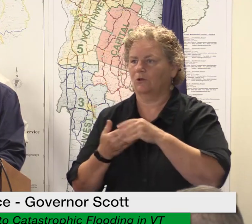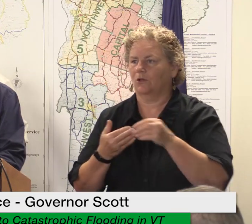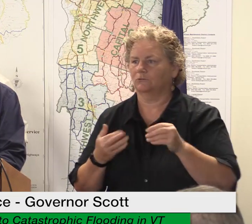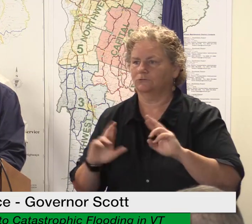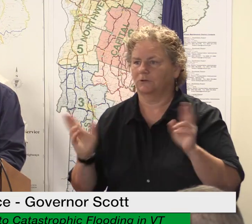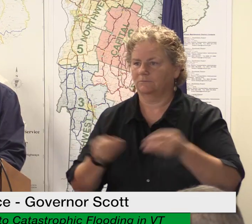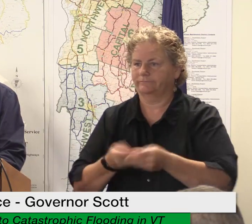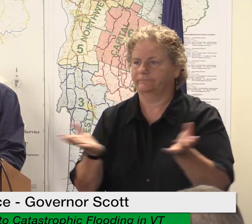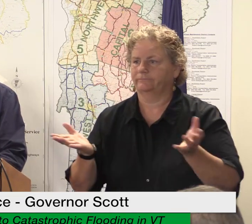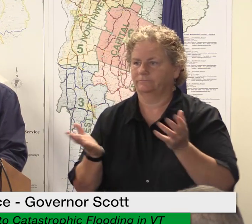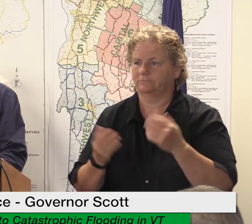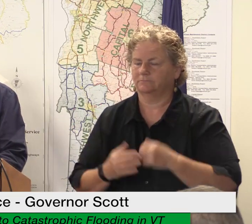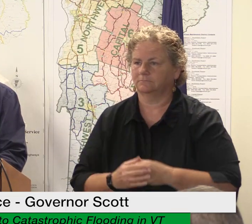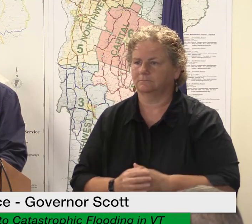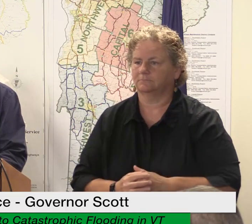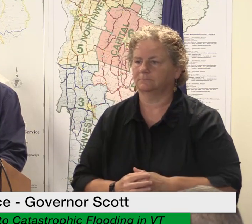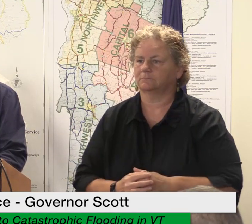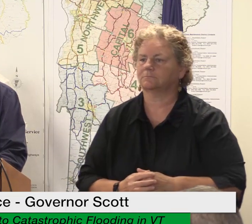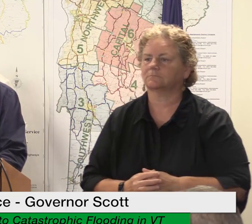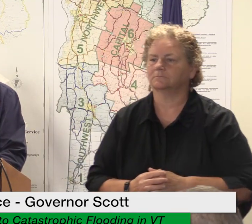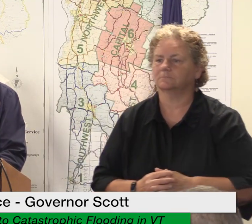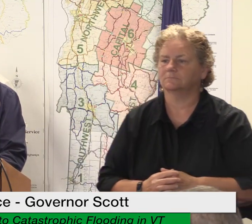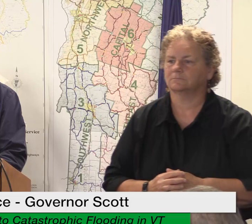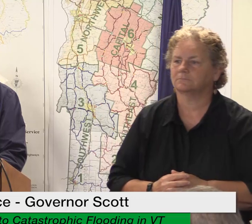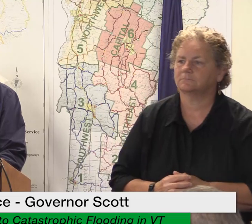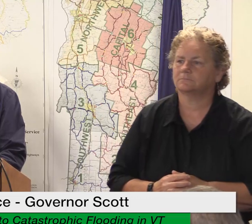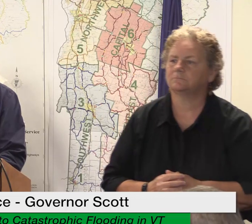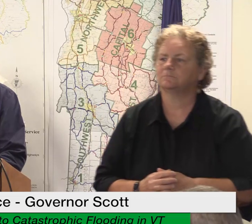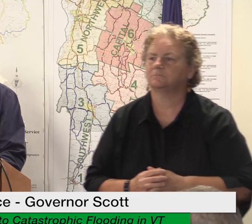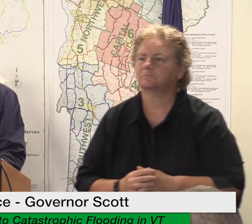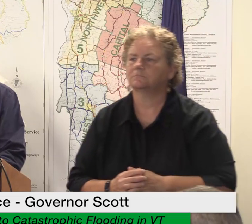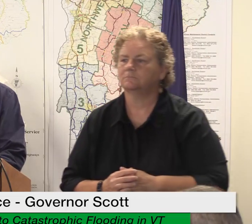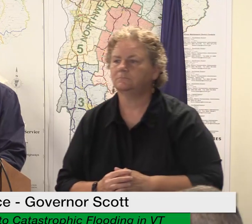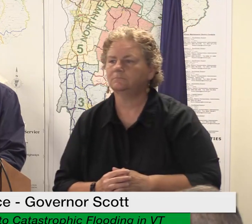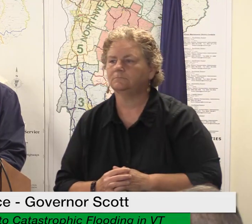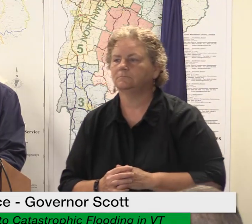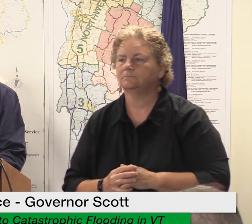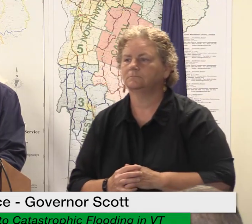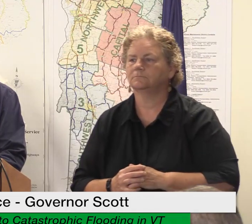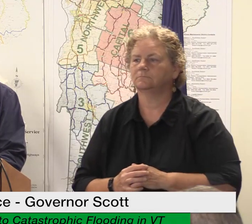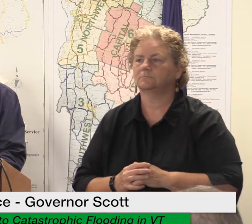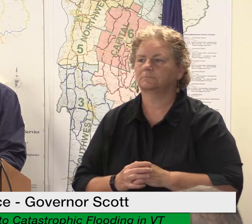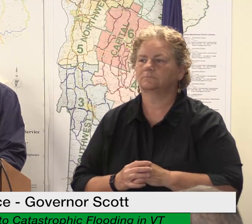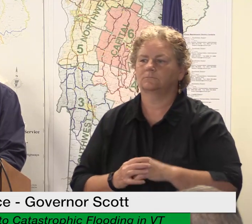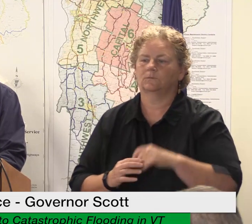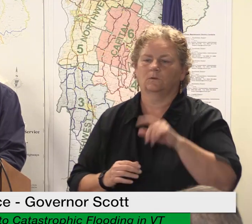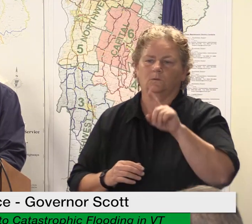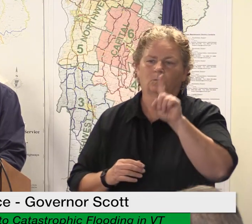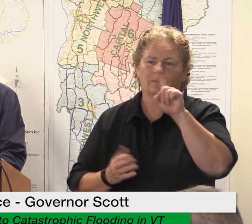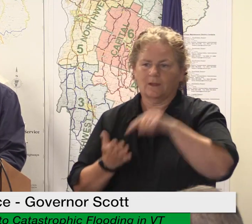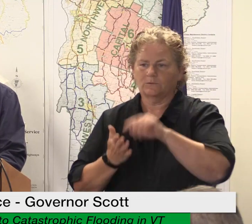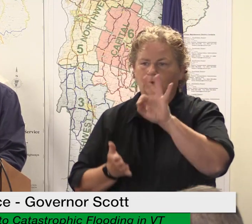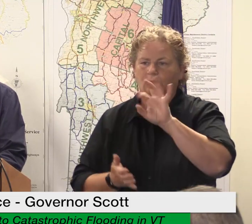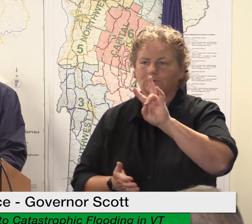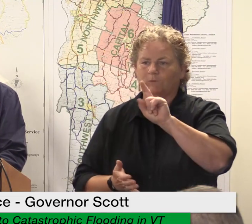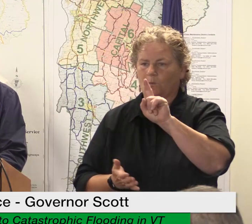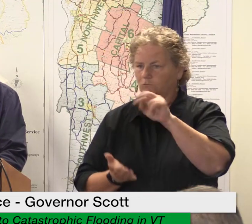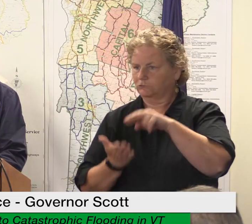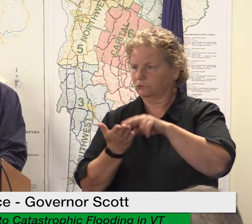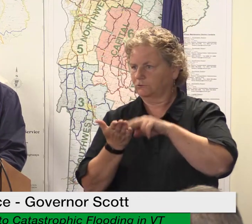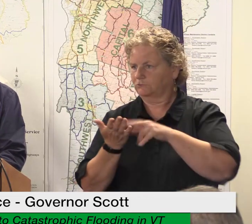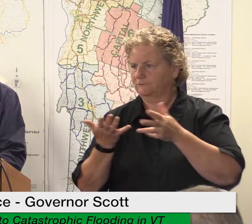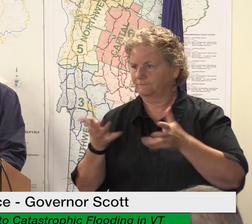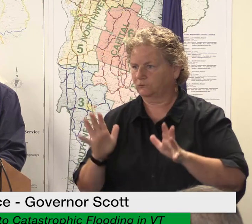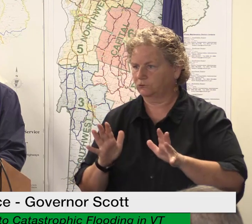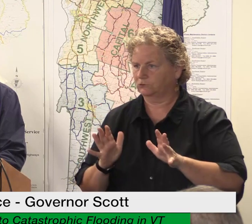registrations request we have six mobile registration intake centers throughout the state we're